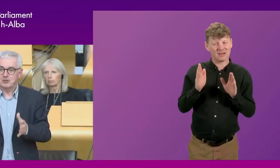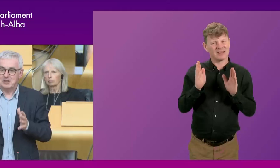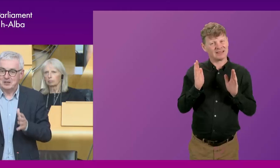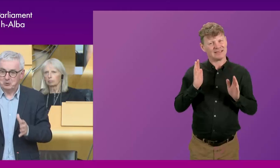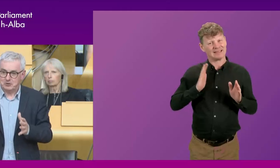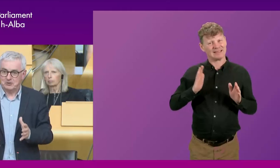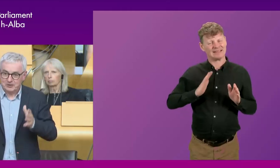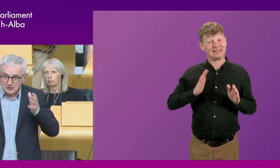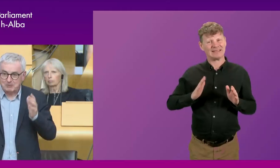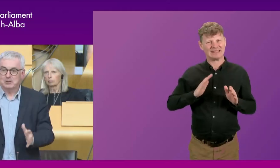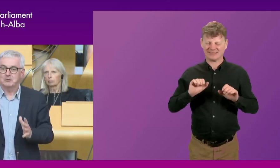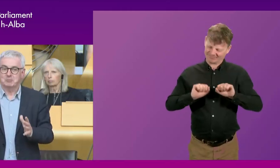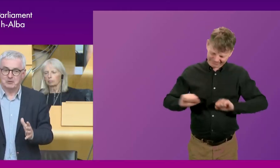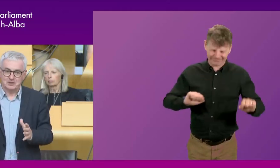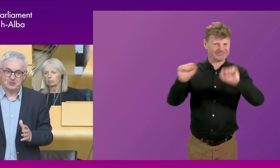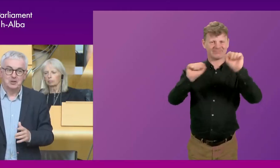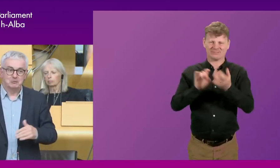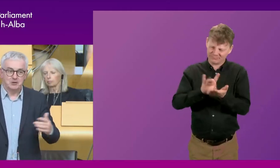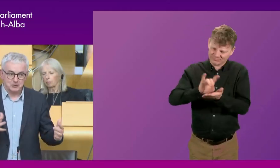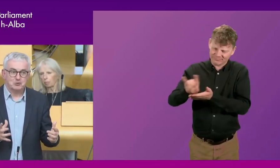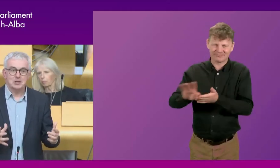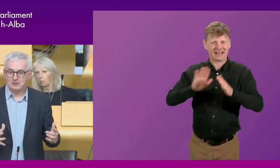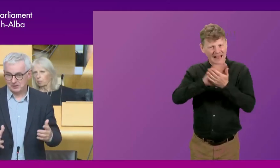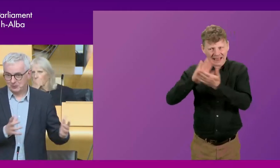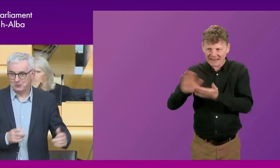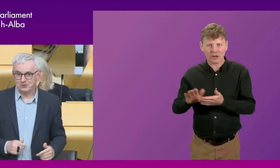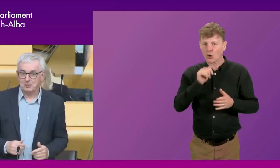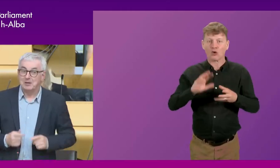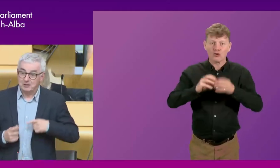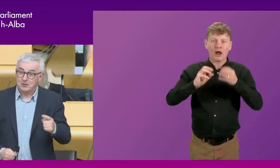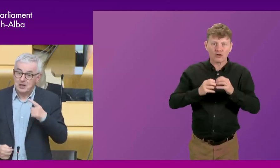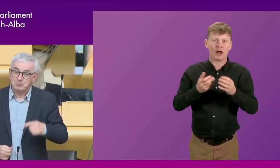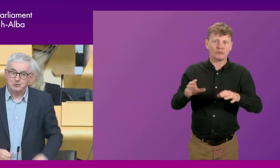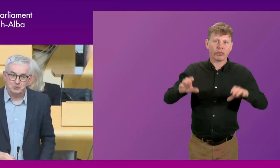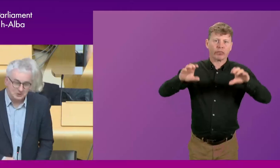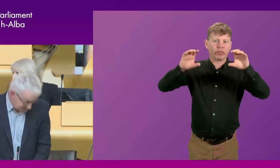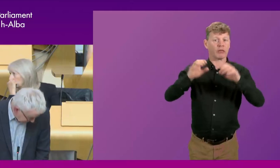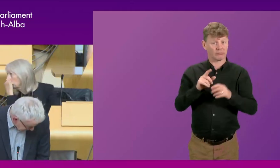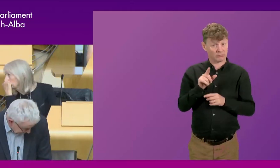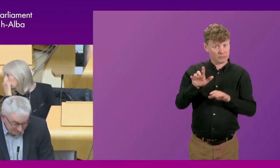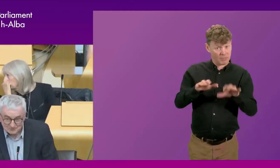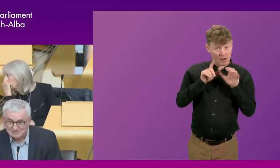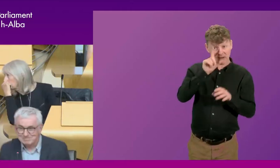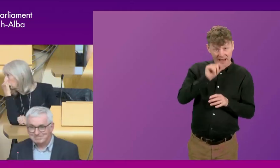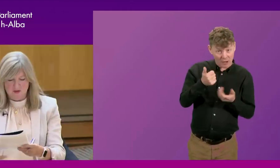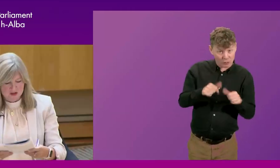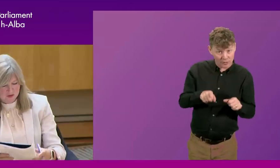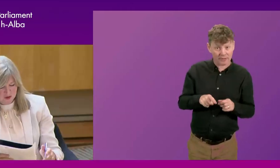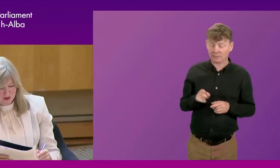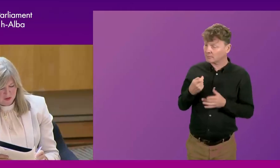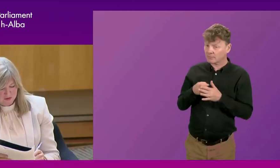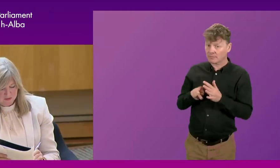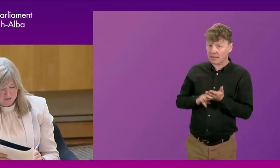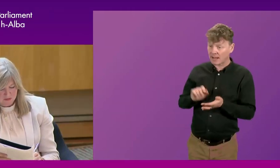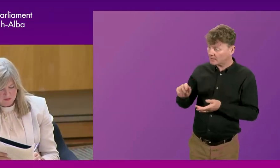self-denying ordinance? Let's get rid of some things rather than create things all the time. And is it capable of doing that? I'm going to ask Hayden for his